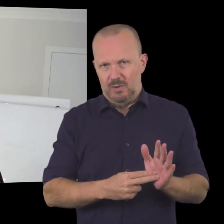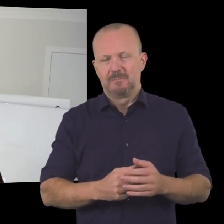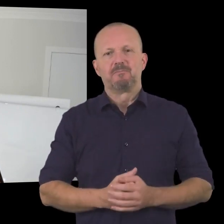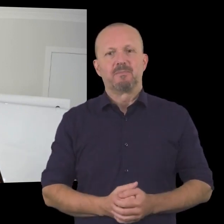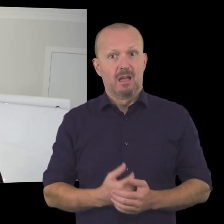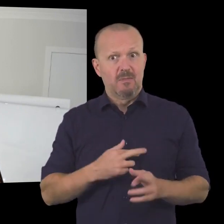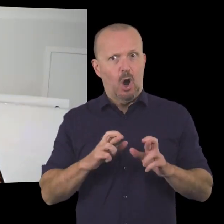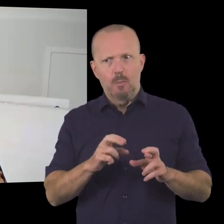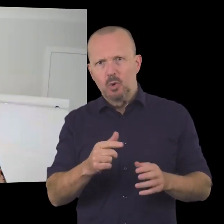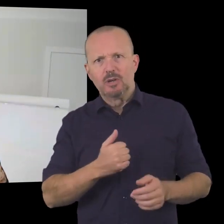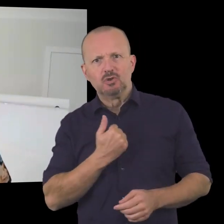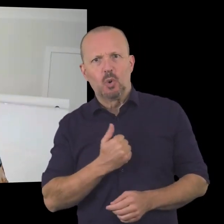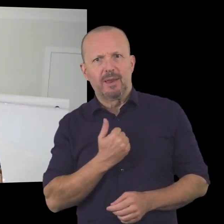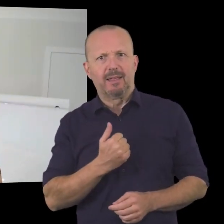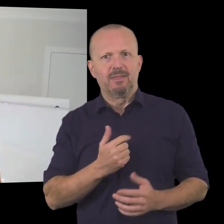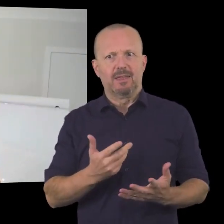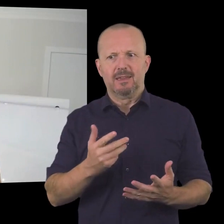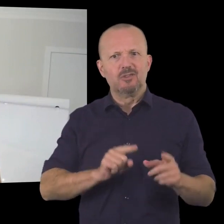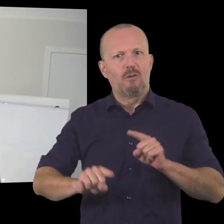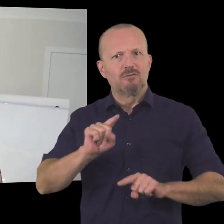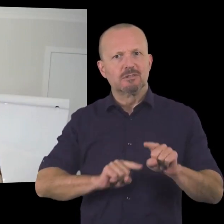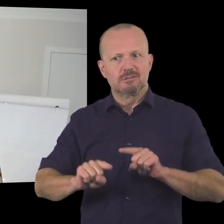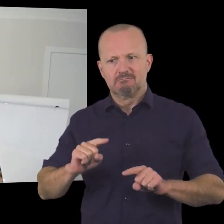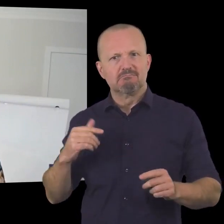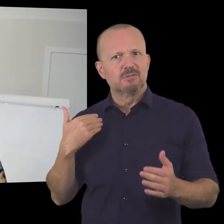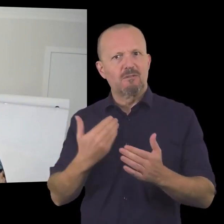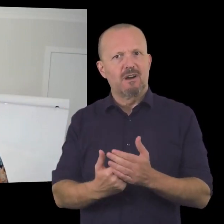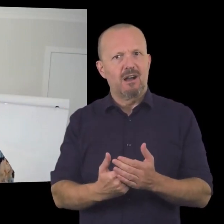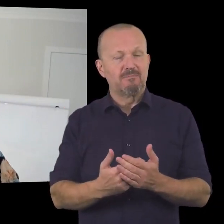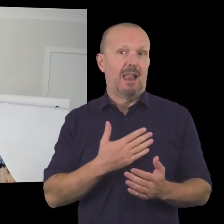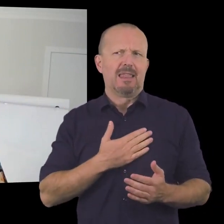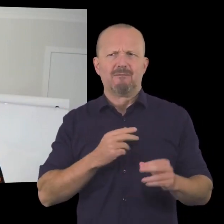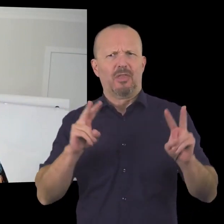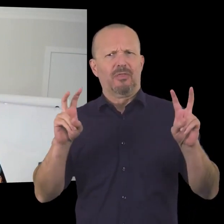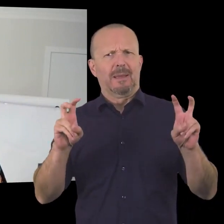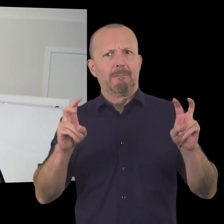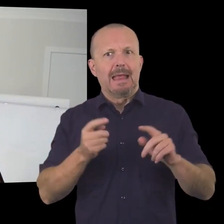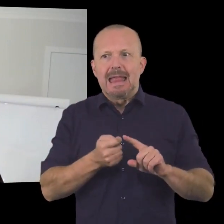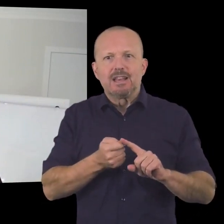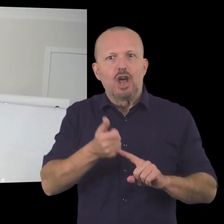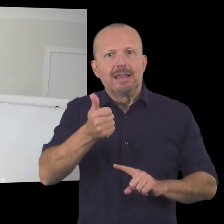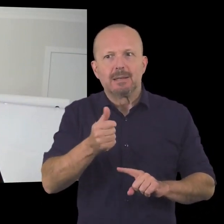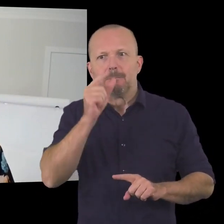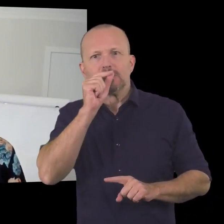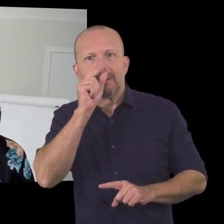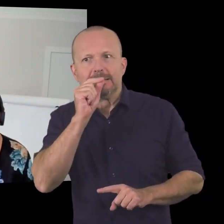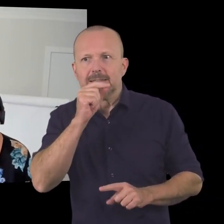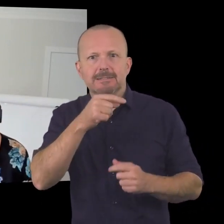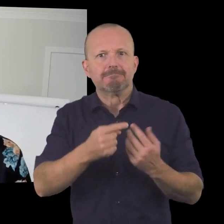you are very much enjoying the conference so far and I love the conference theme igniting possibilities